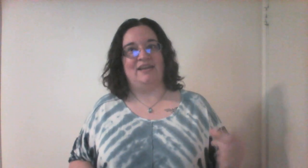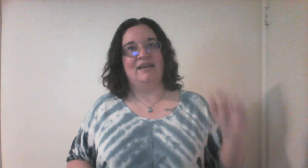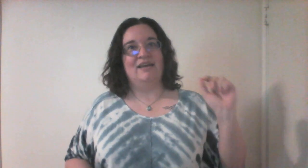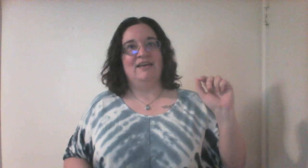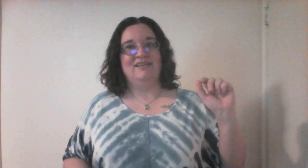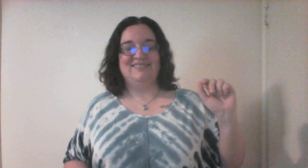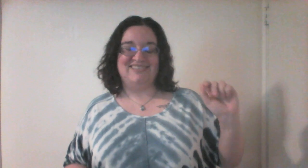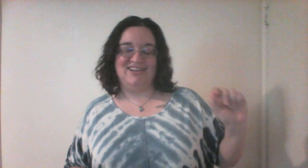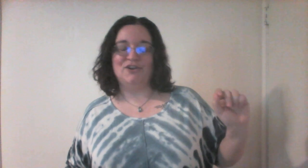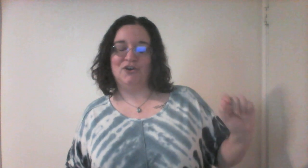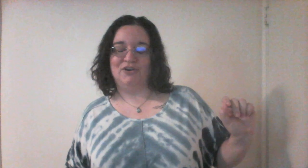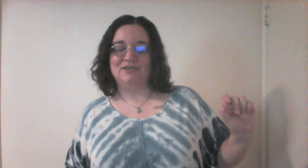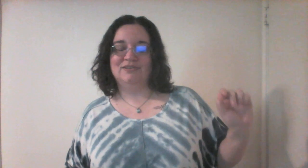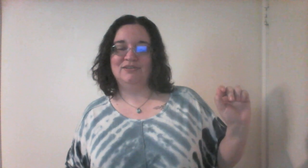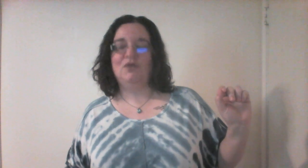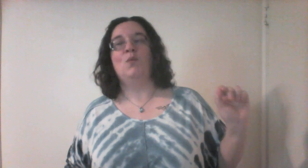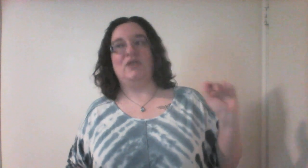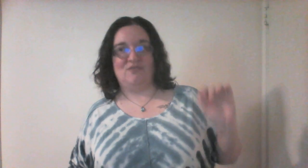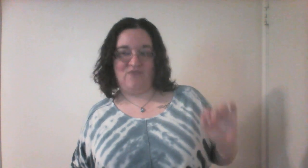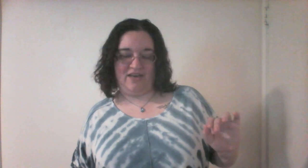Did it hurt when you fell?